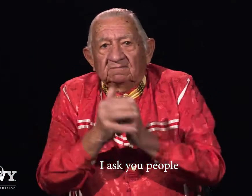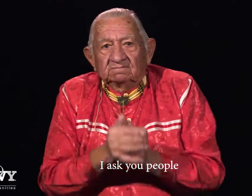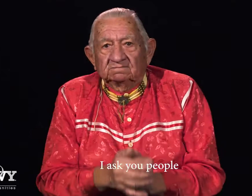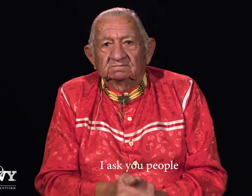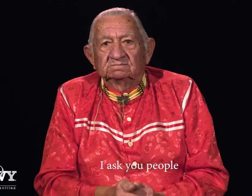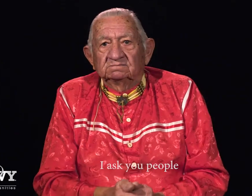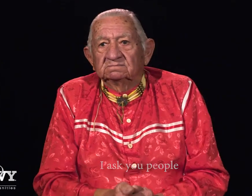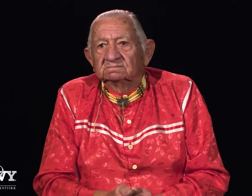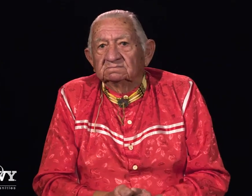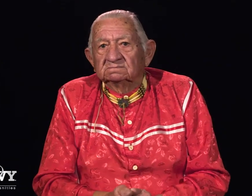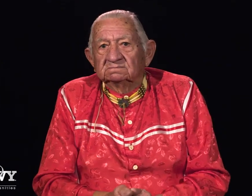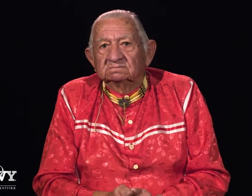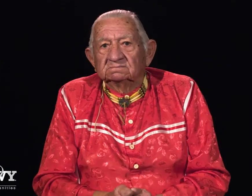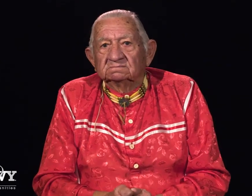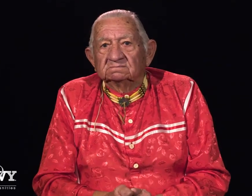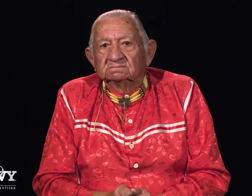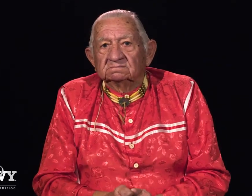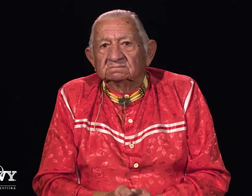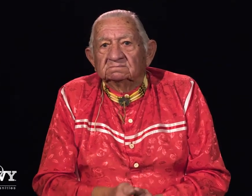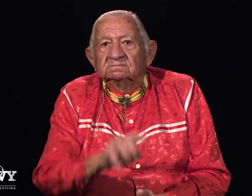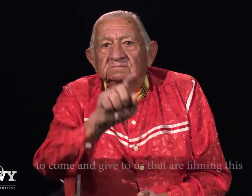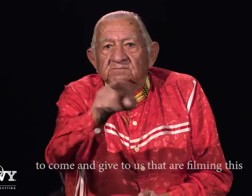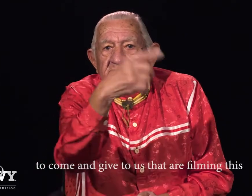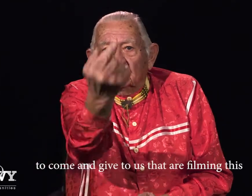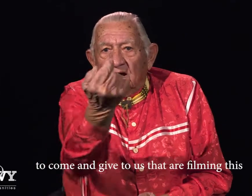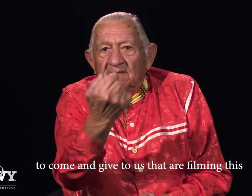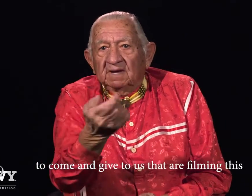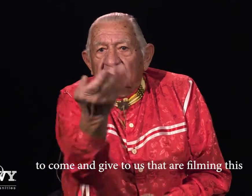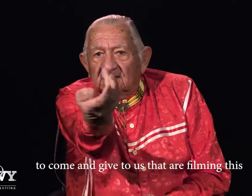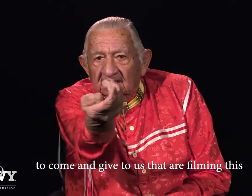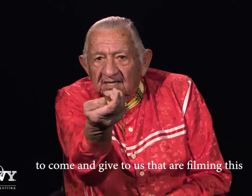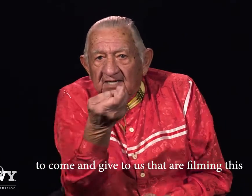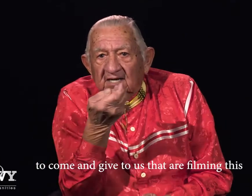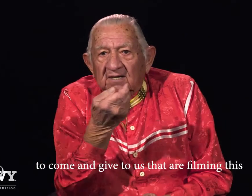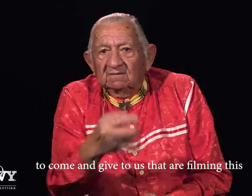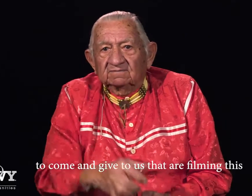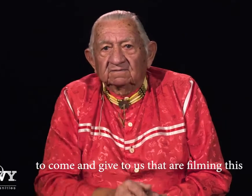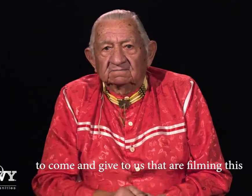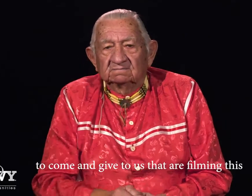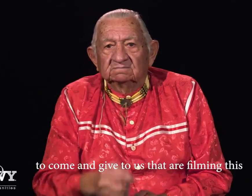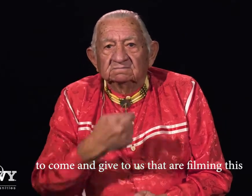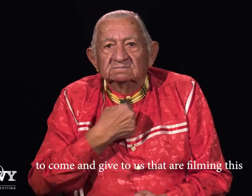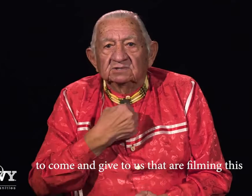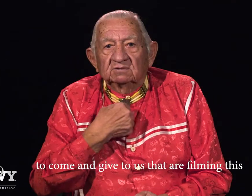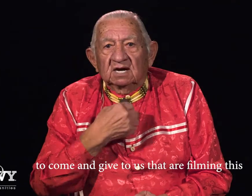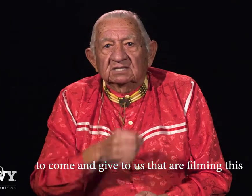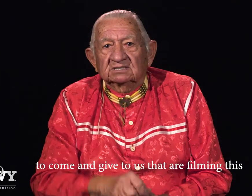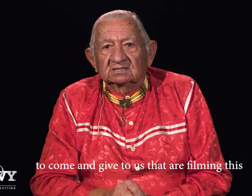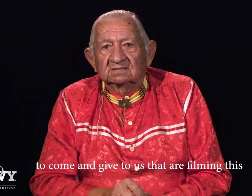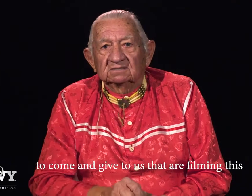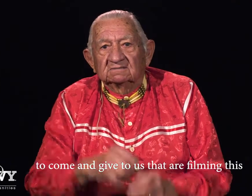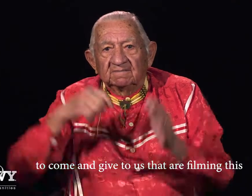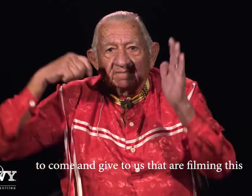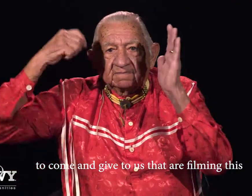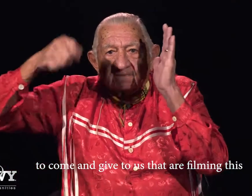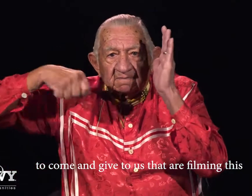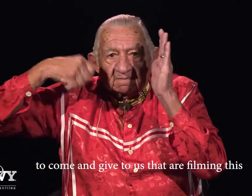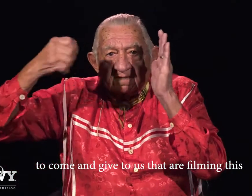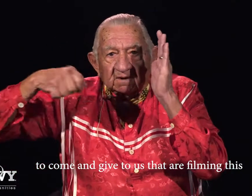to come and give to us that